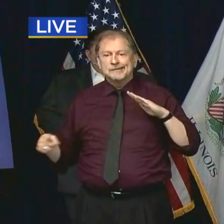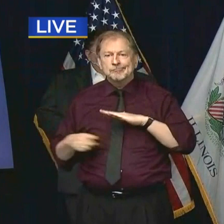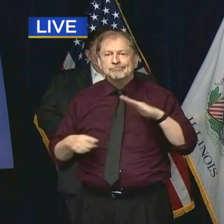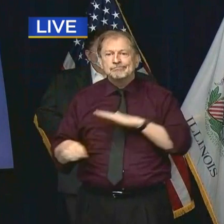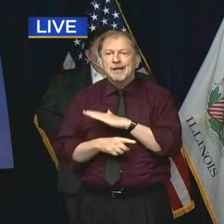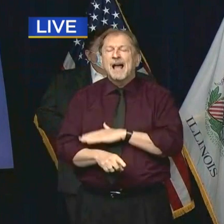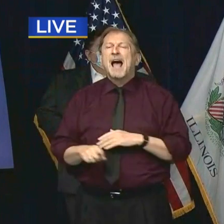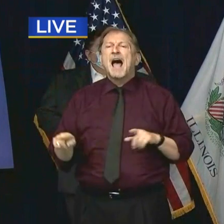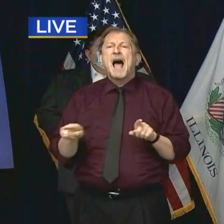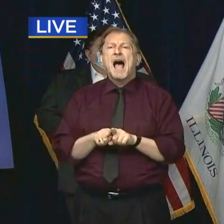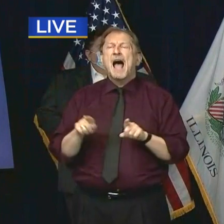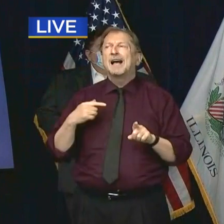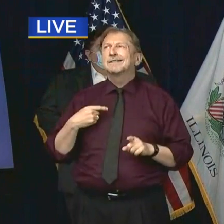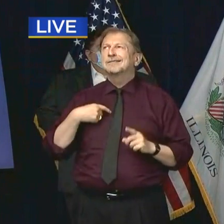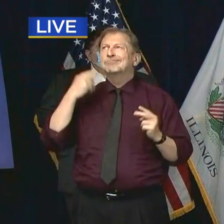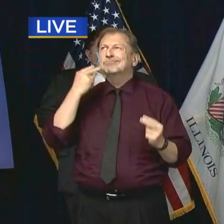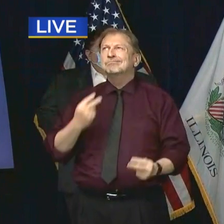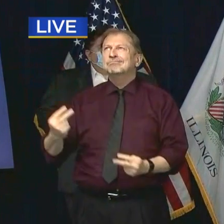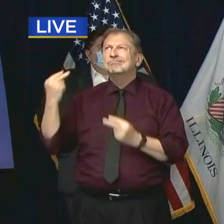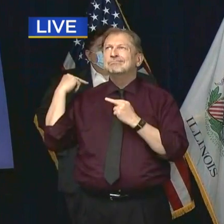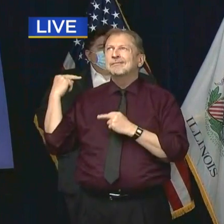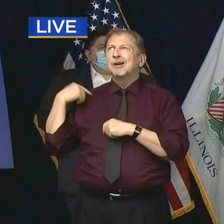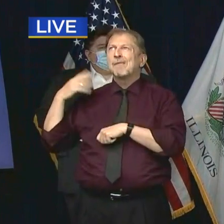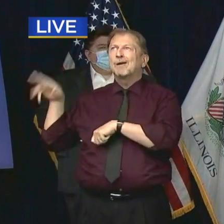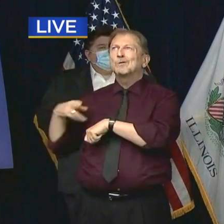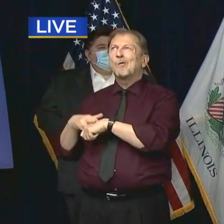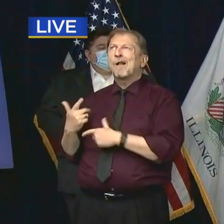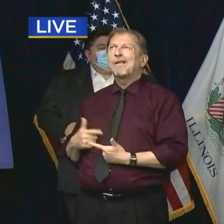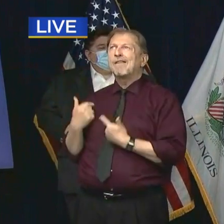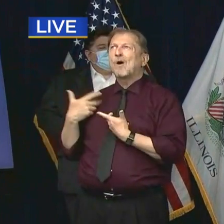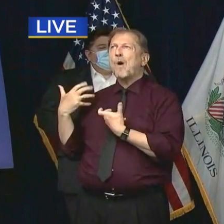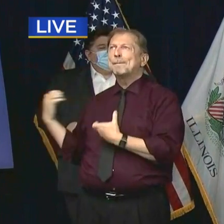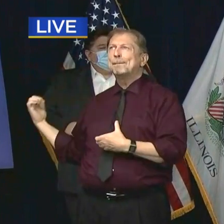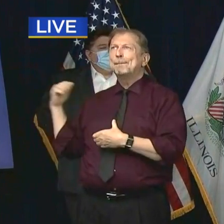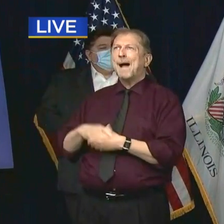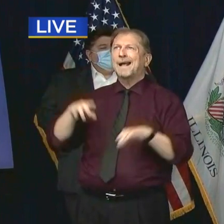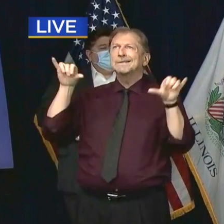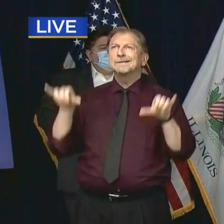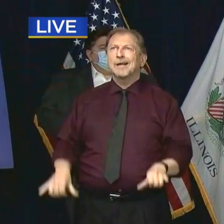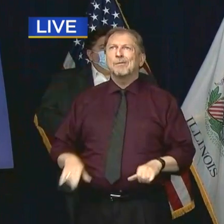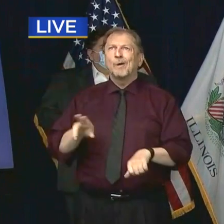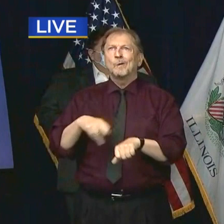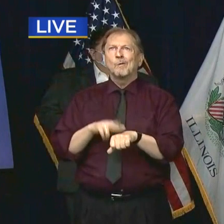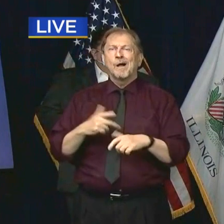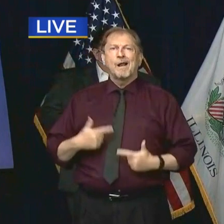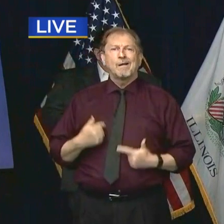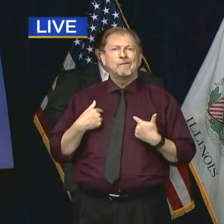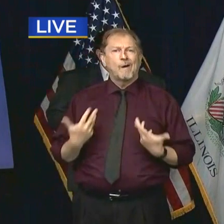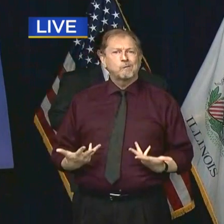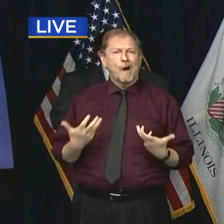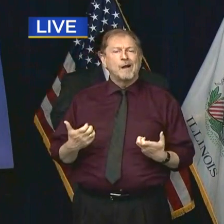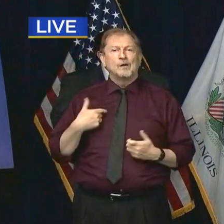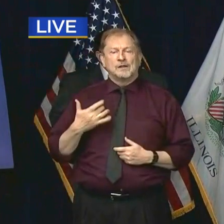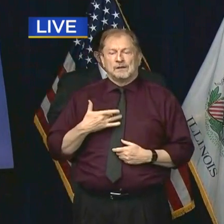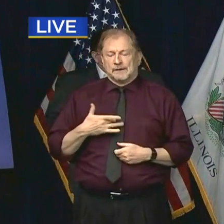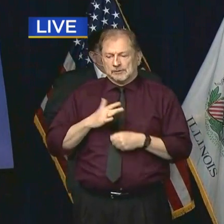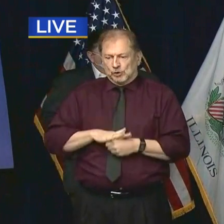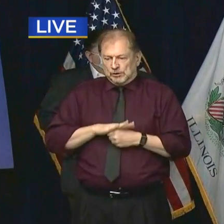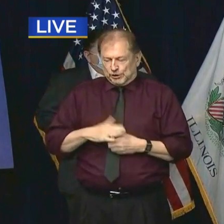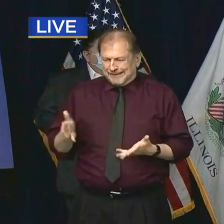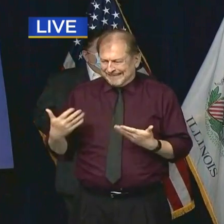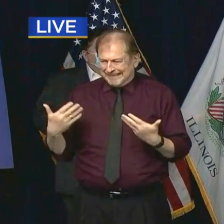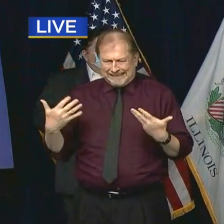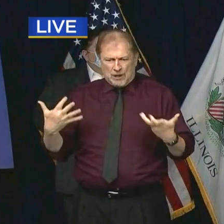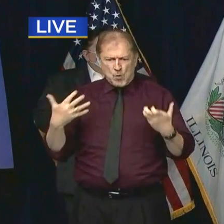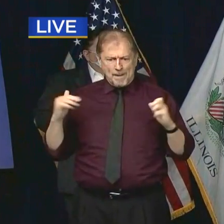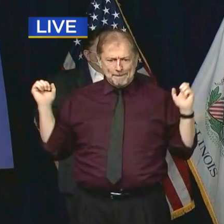previous normal was and wanting that back so much. There's so much pressure for us to get back to that normal because